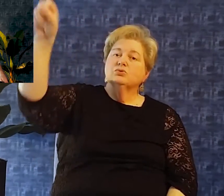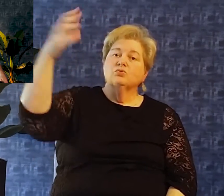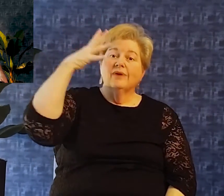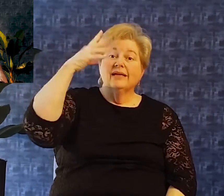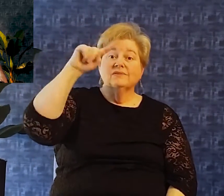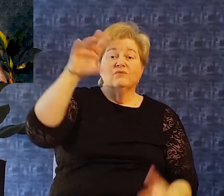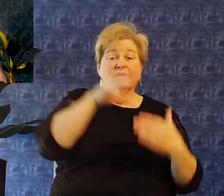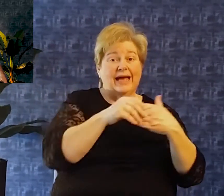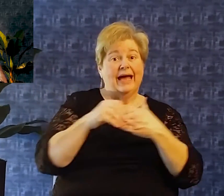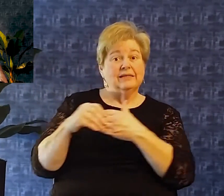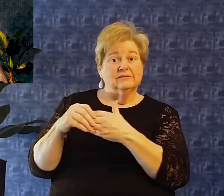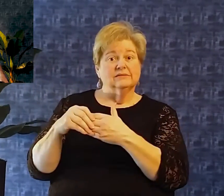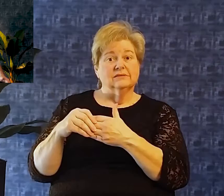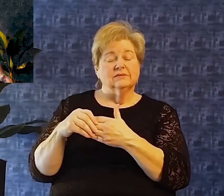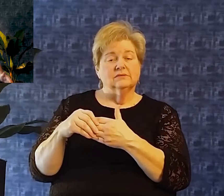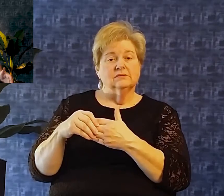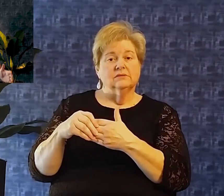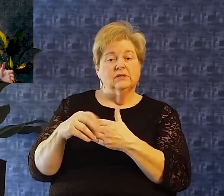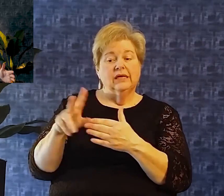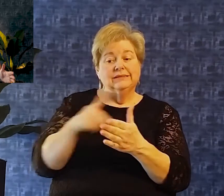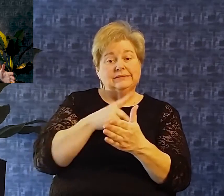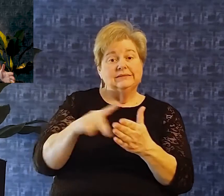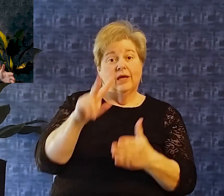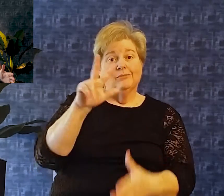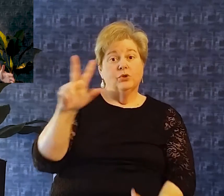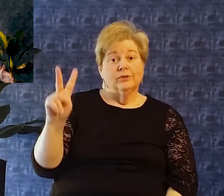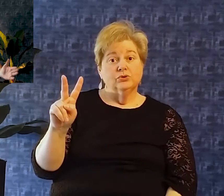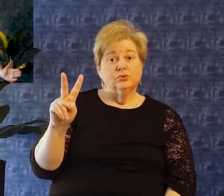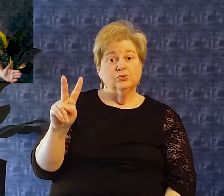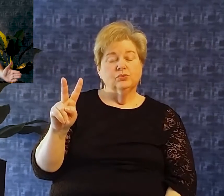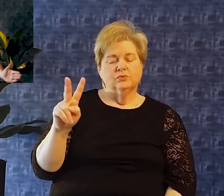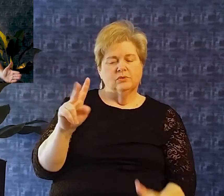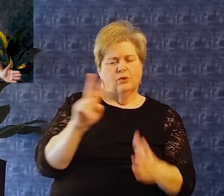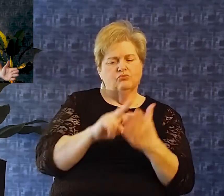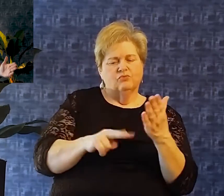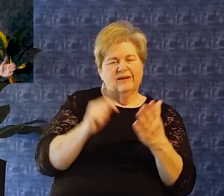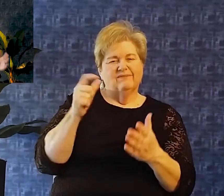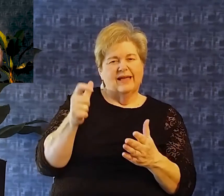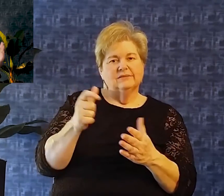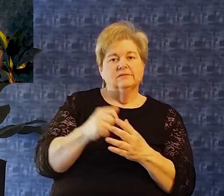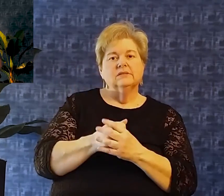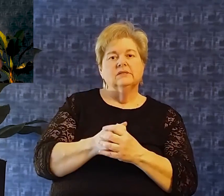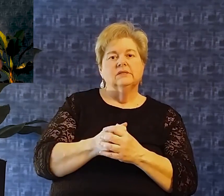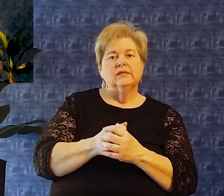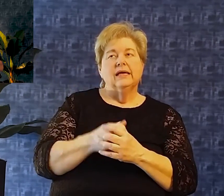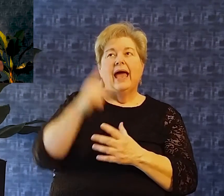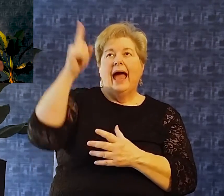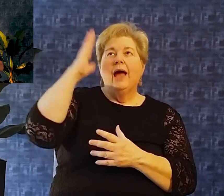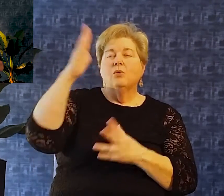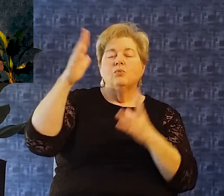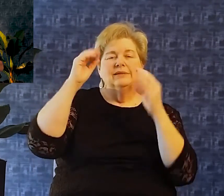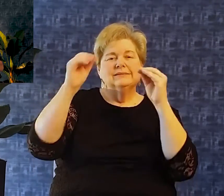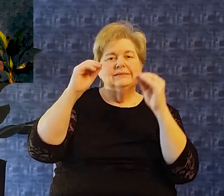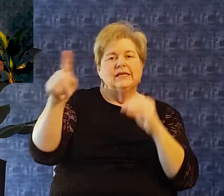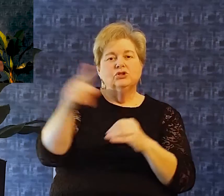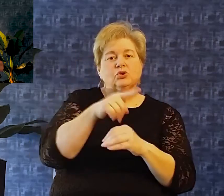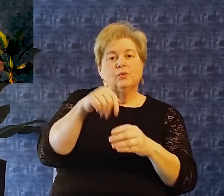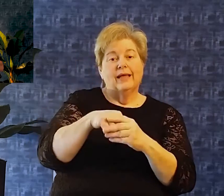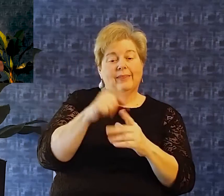god's grace for Uh guidance in fact in psalm 32. I would just read this verse quickly to you I will instruct you and